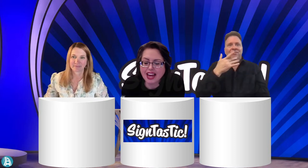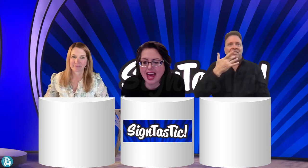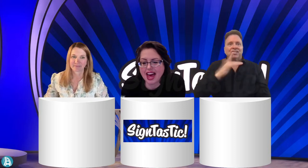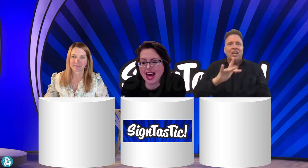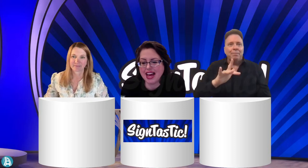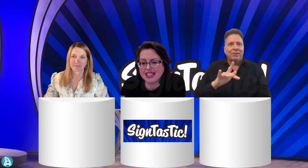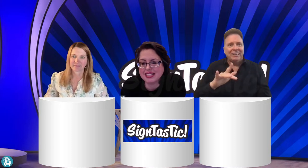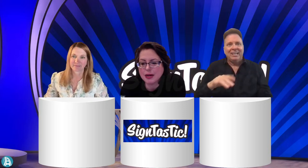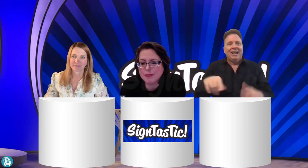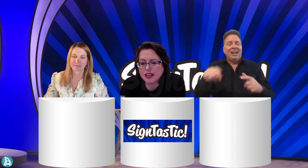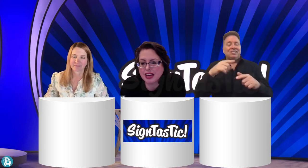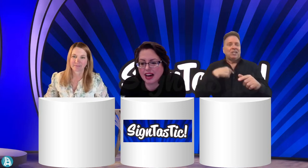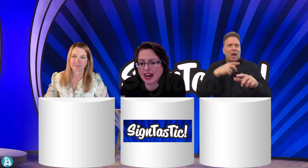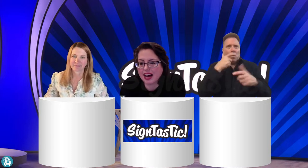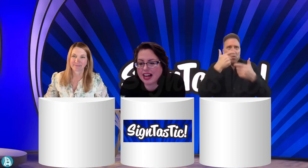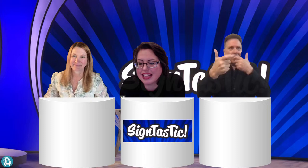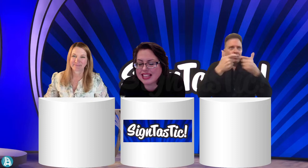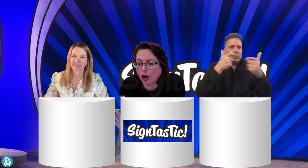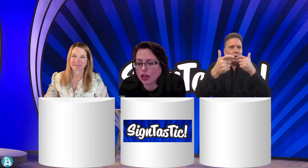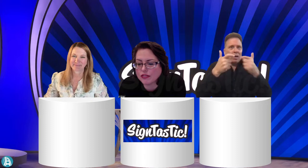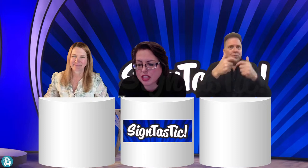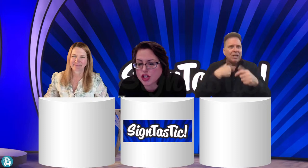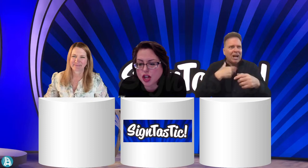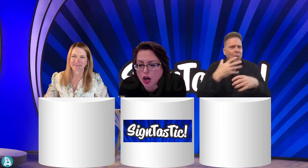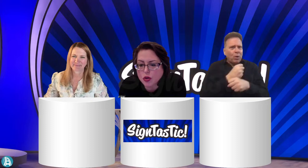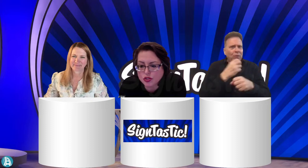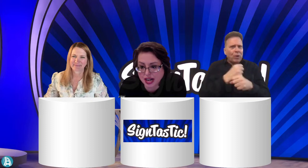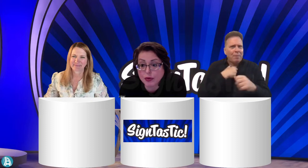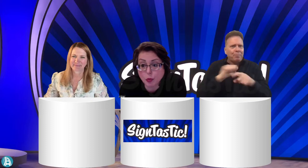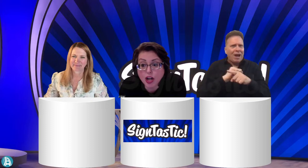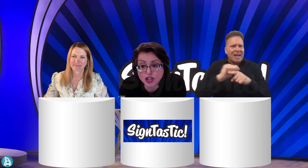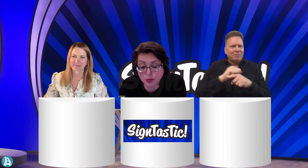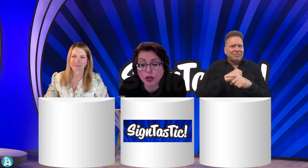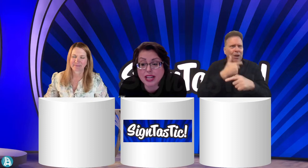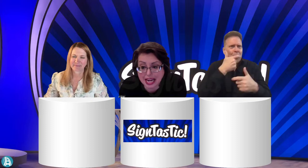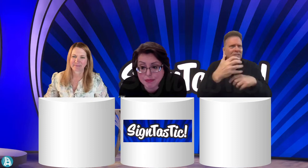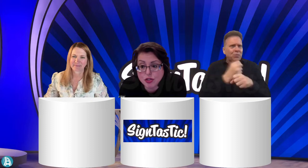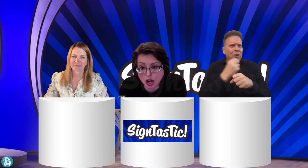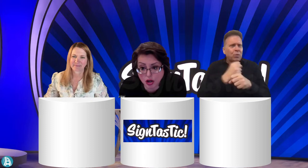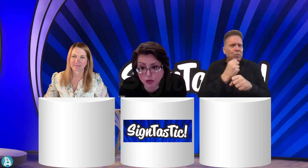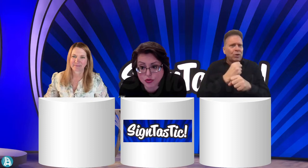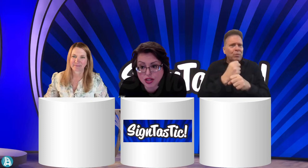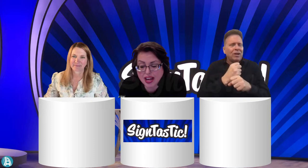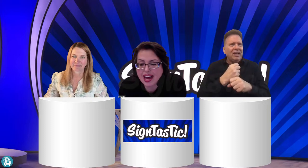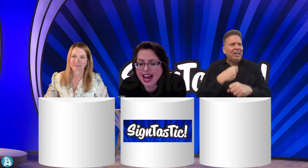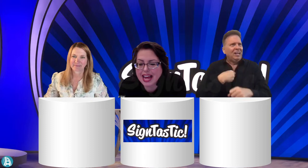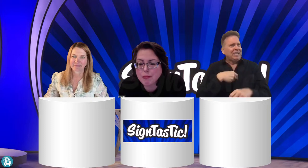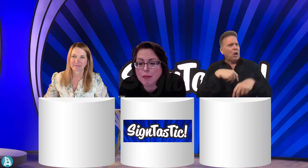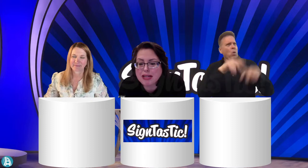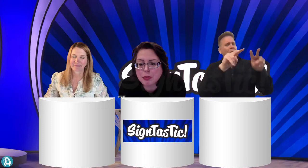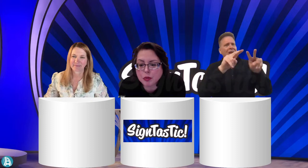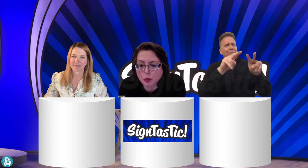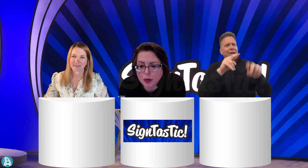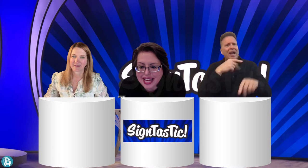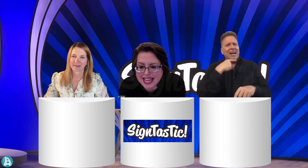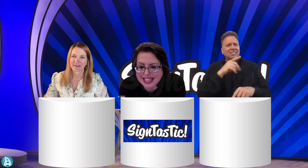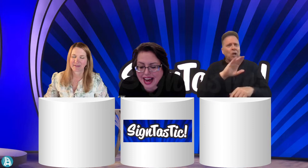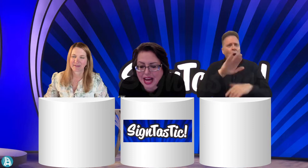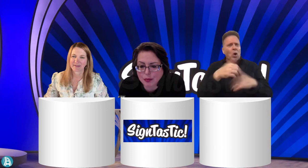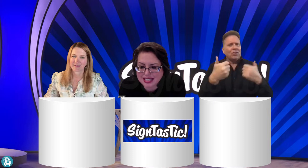and all of these shows that I would watch that were game shows. And when people would win, I would